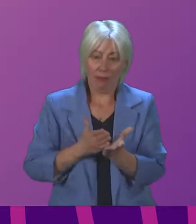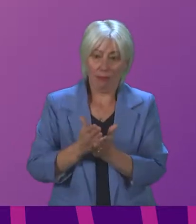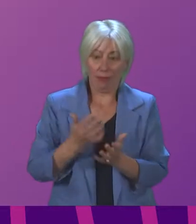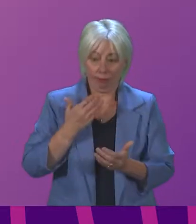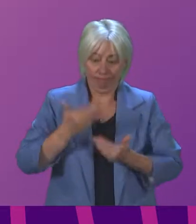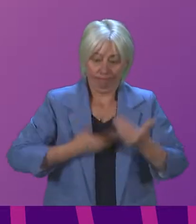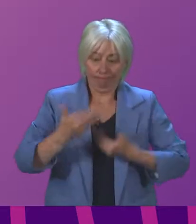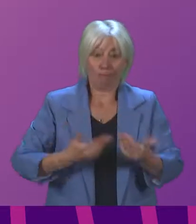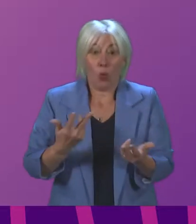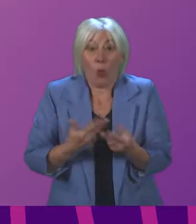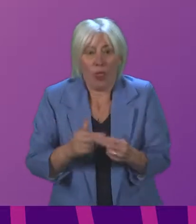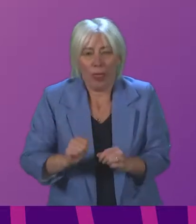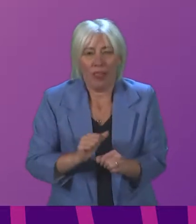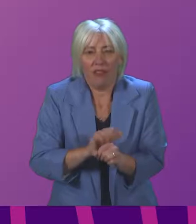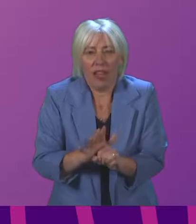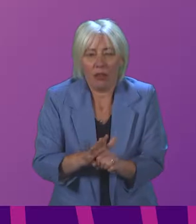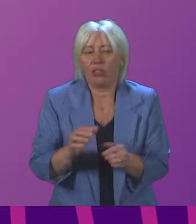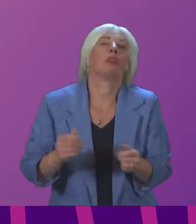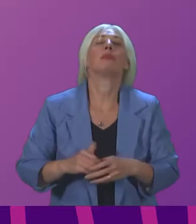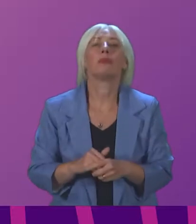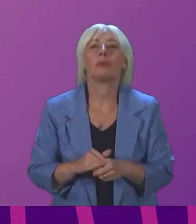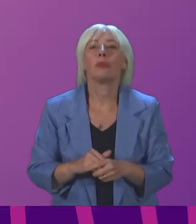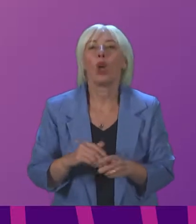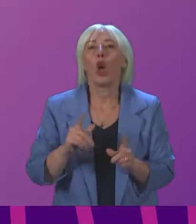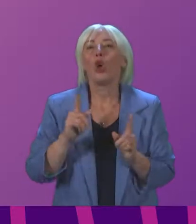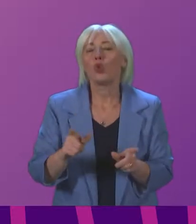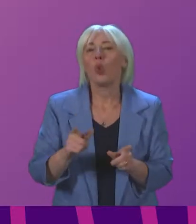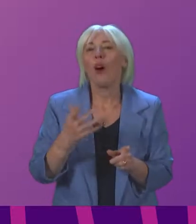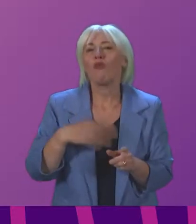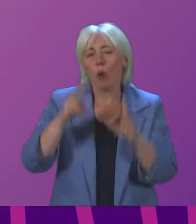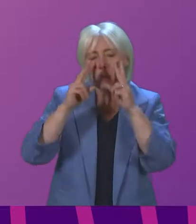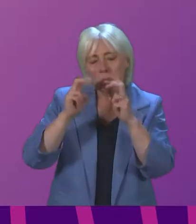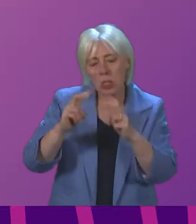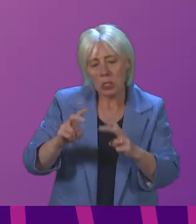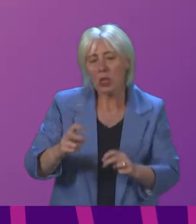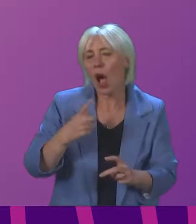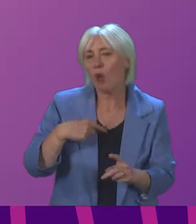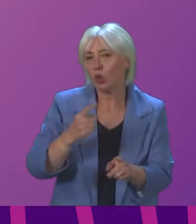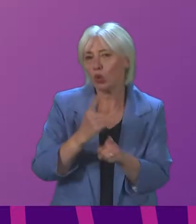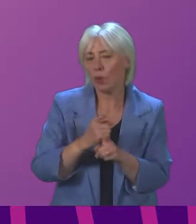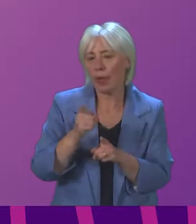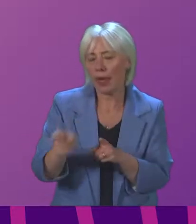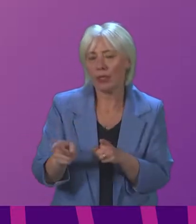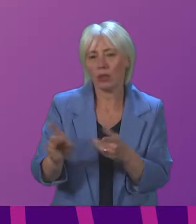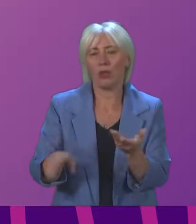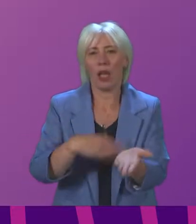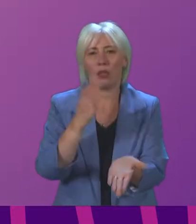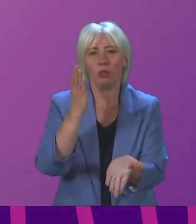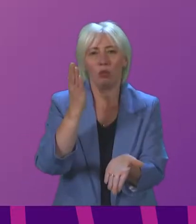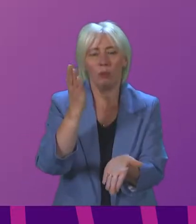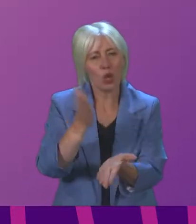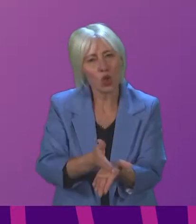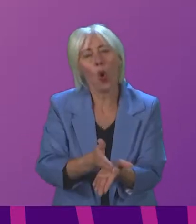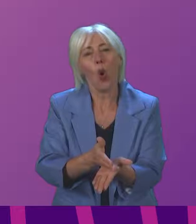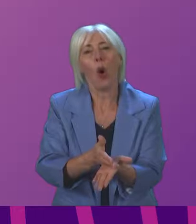that reason, I want to focus my remarks on some of the issues that arise out of that scrutiny and the importance of ensuring that the